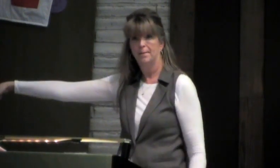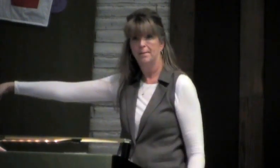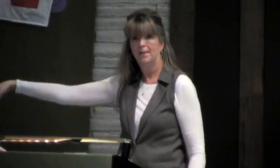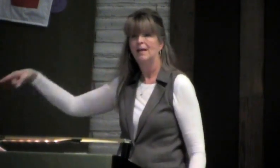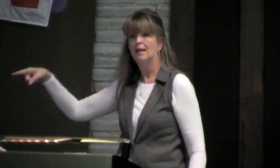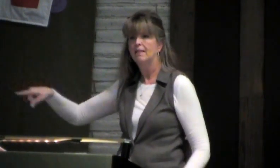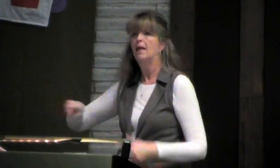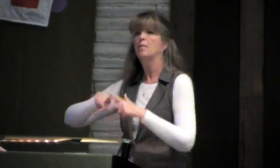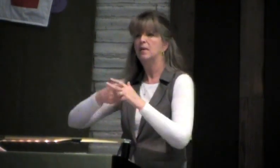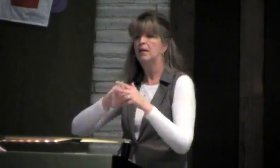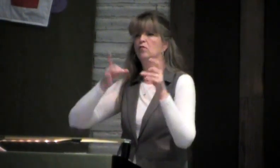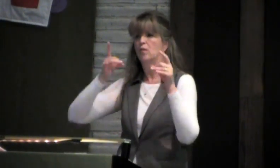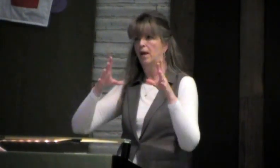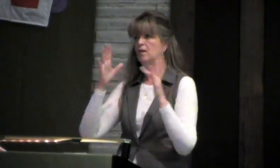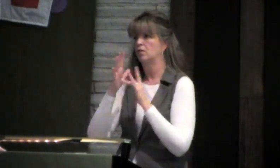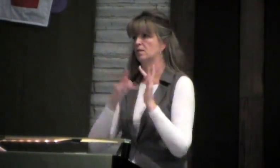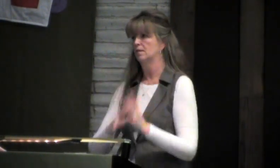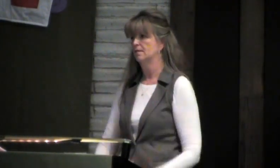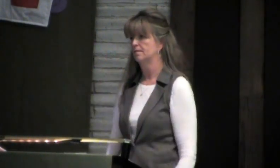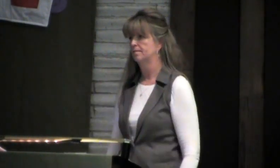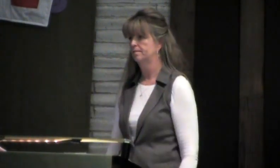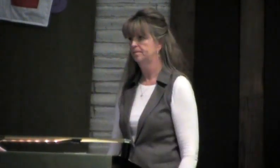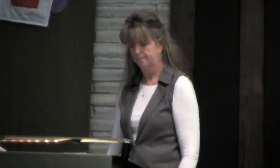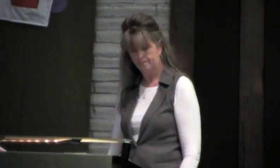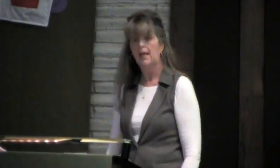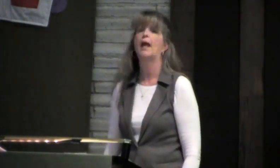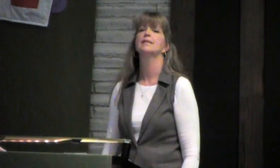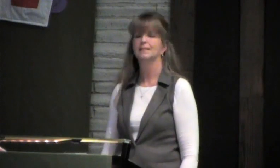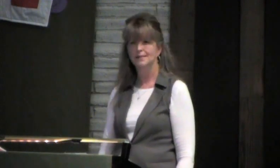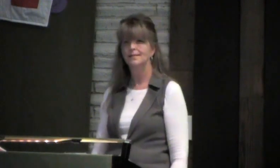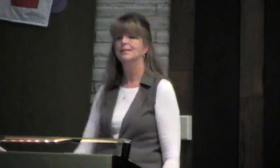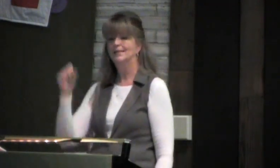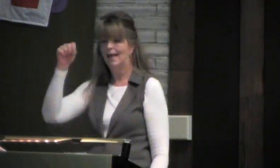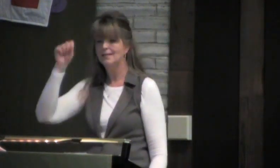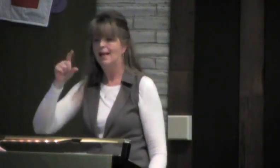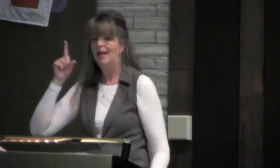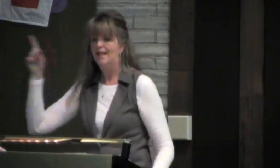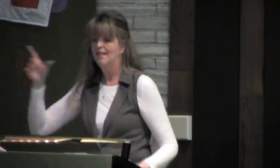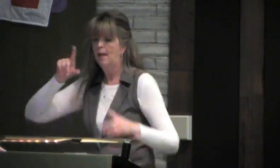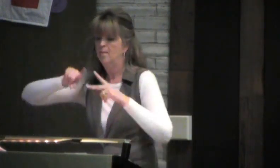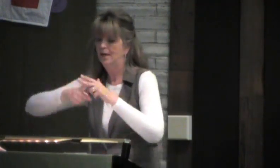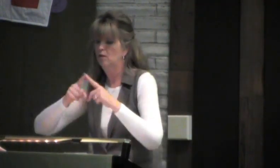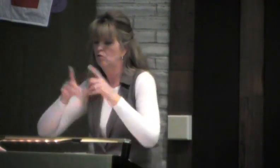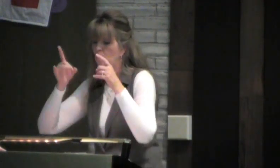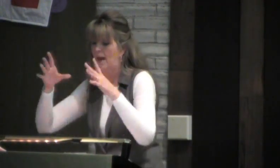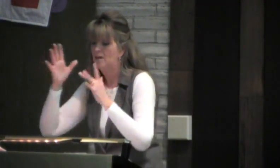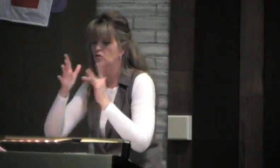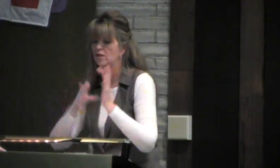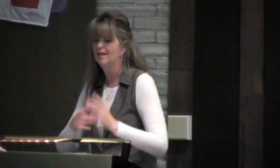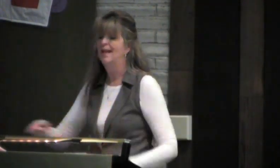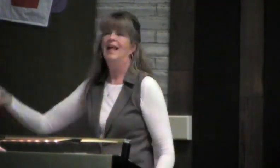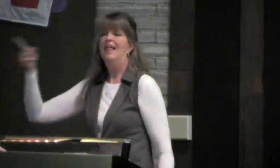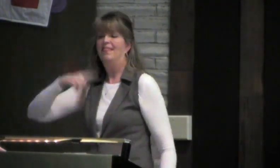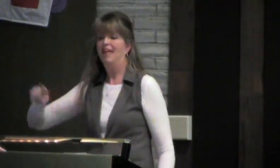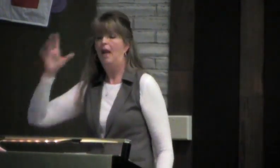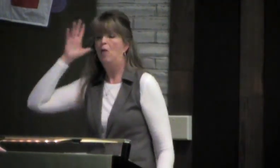what happens to them? They begin to hate Jesus. That's the fact. They begin to hate